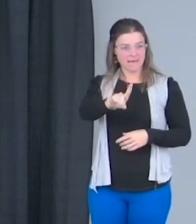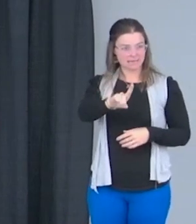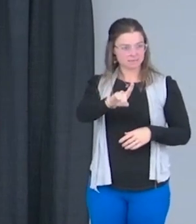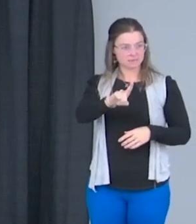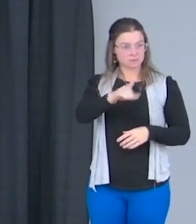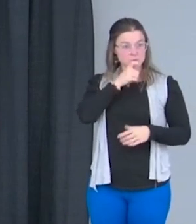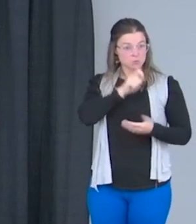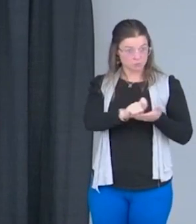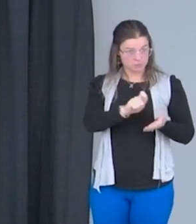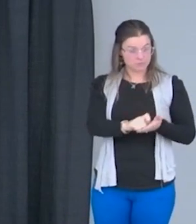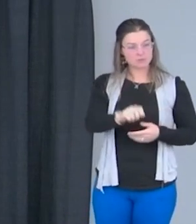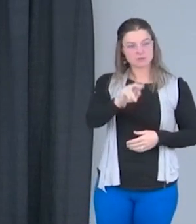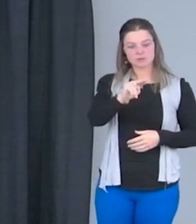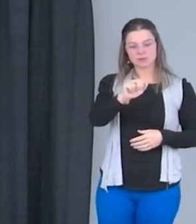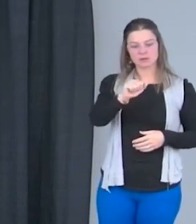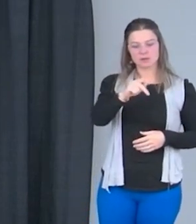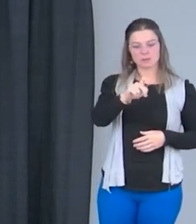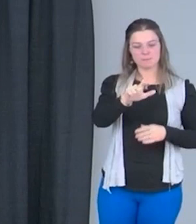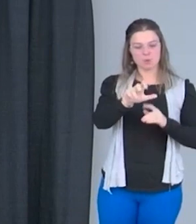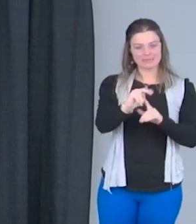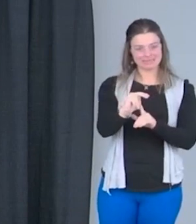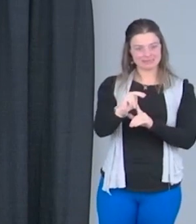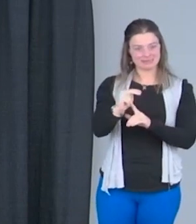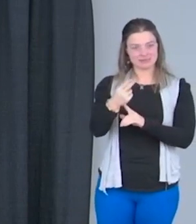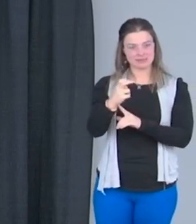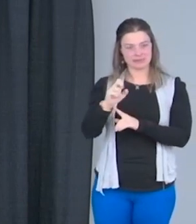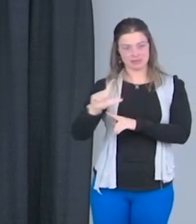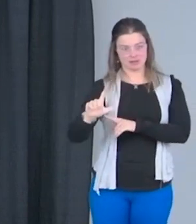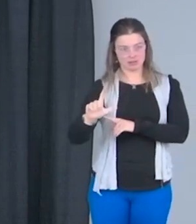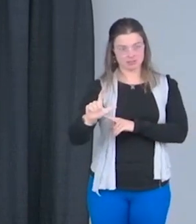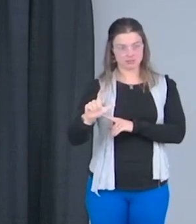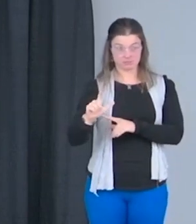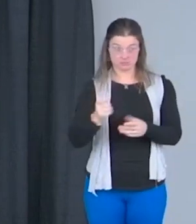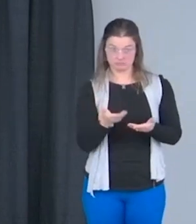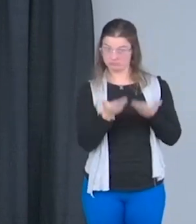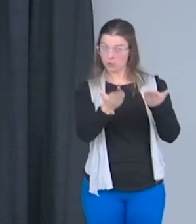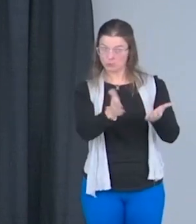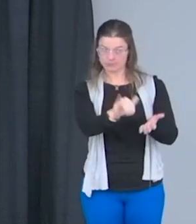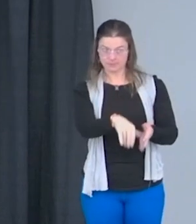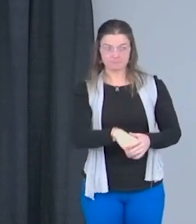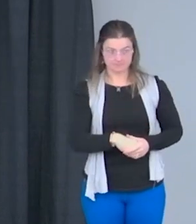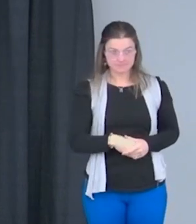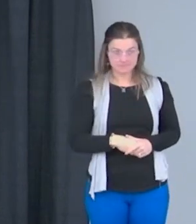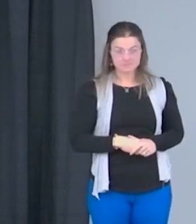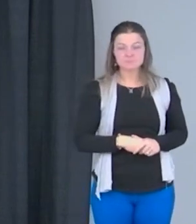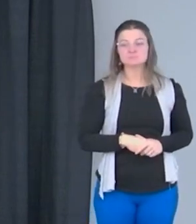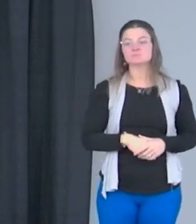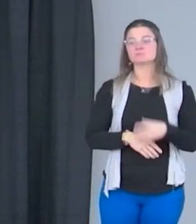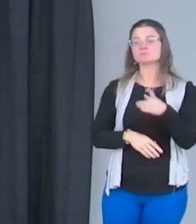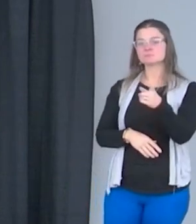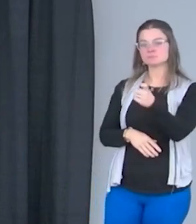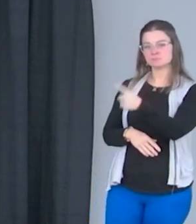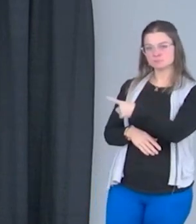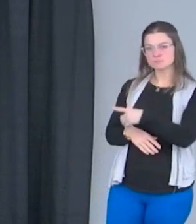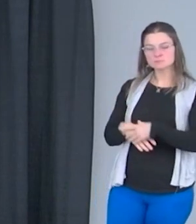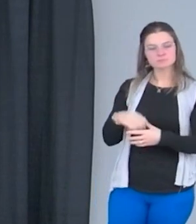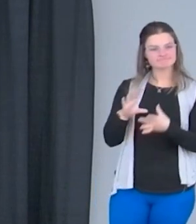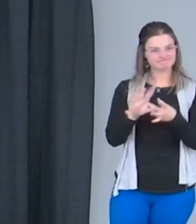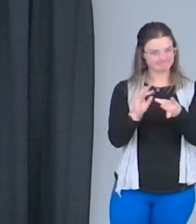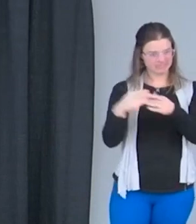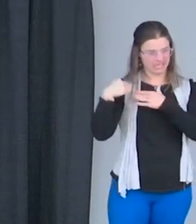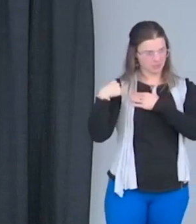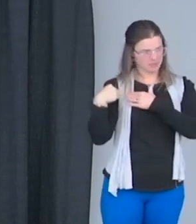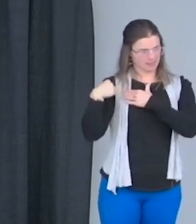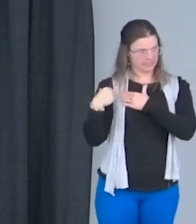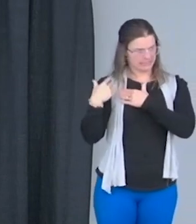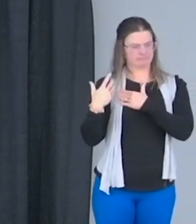How to Own Your Own Mind by Napoleon Hill. All right. You talked about accountability. What